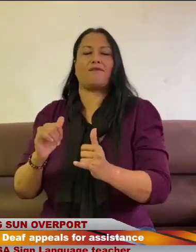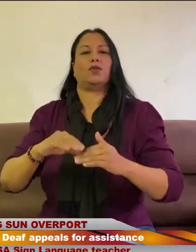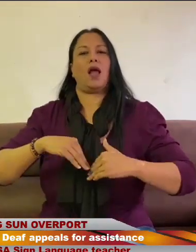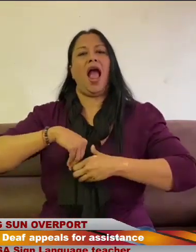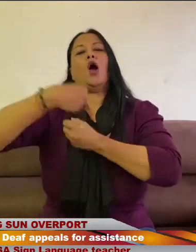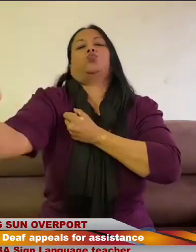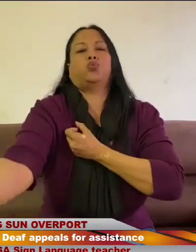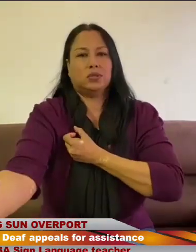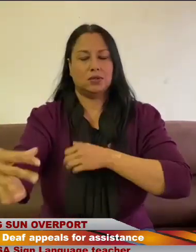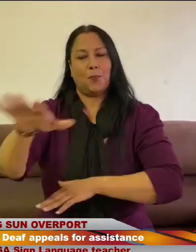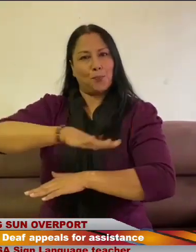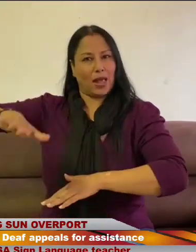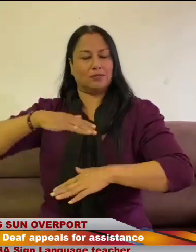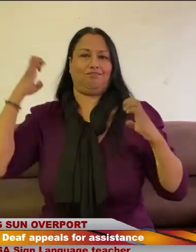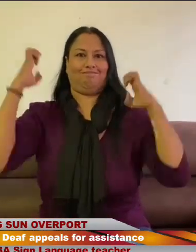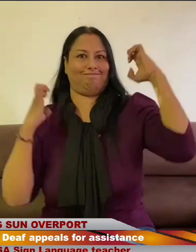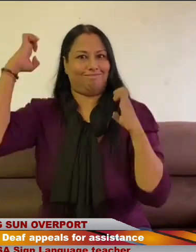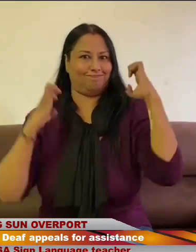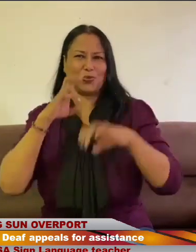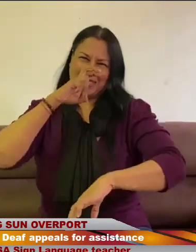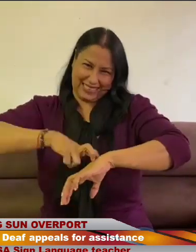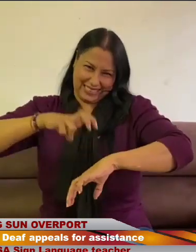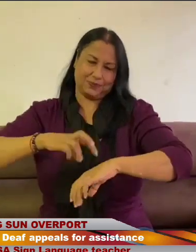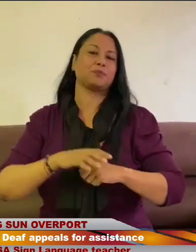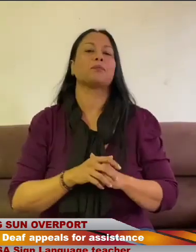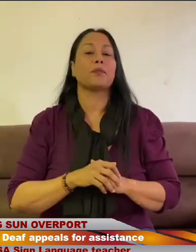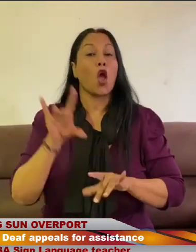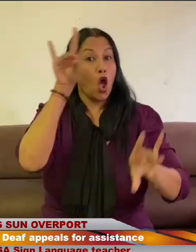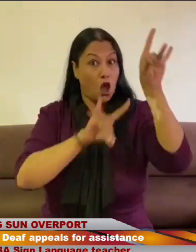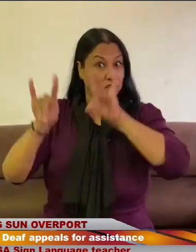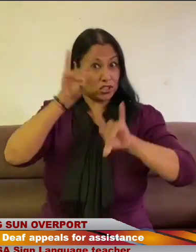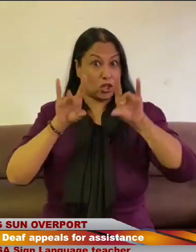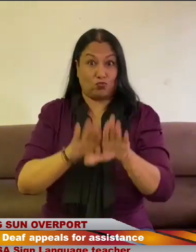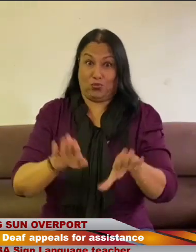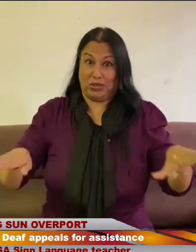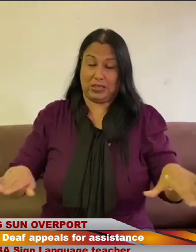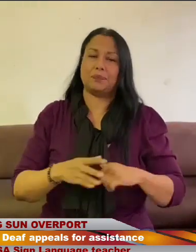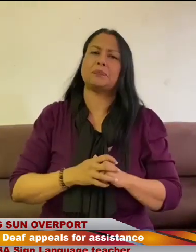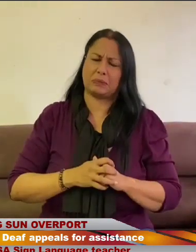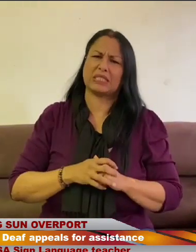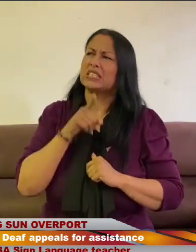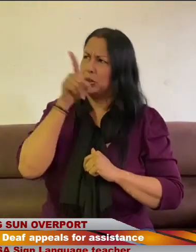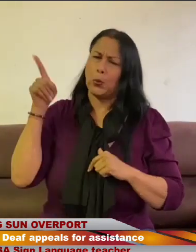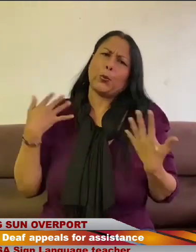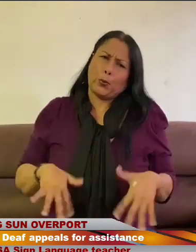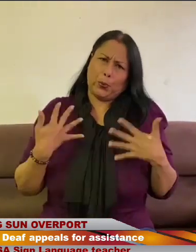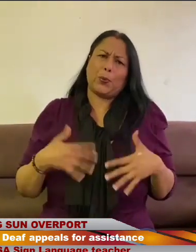to also be outside, participating in energetic activities and sport. We have a hostel, and the